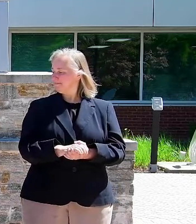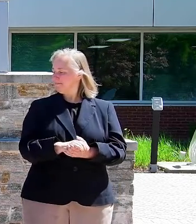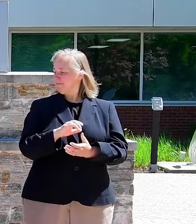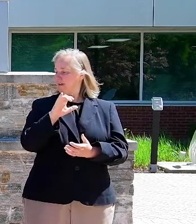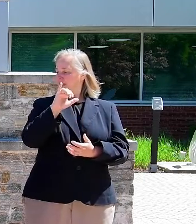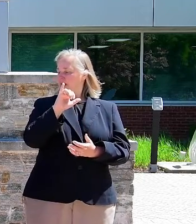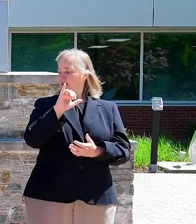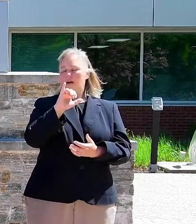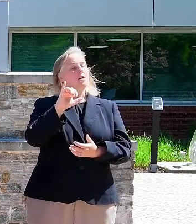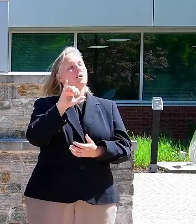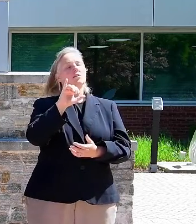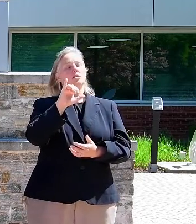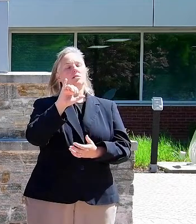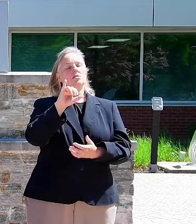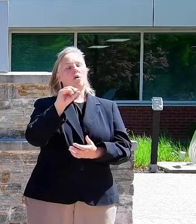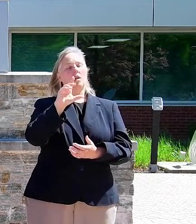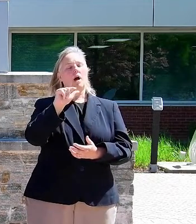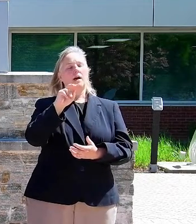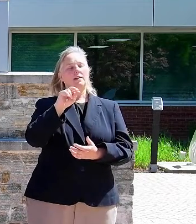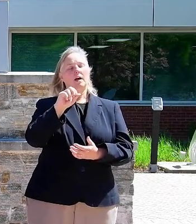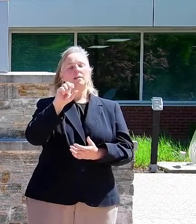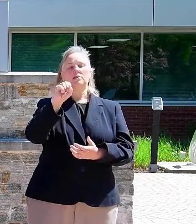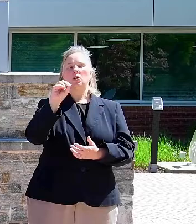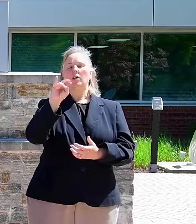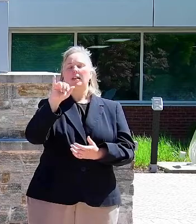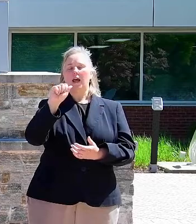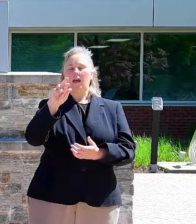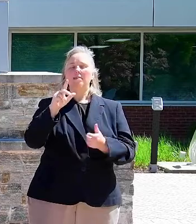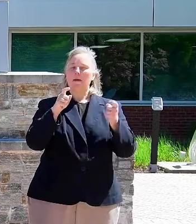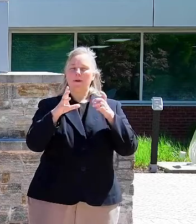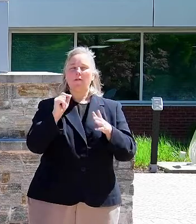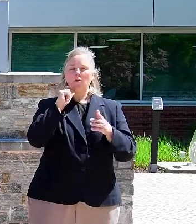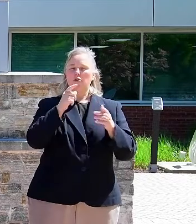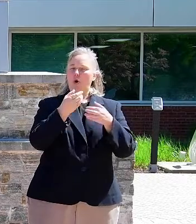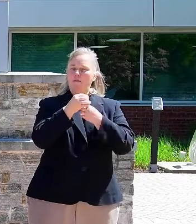Yolanda Sunye, the Administrator of the Office of Human Rights and Equity.